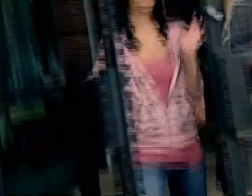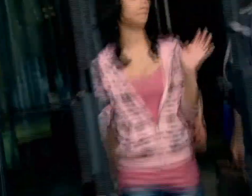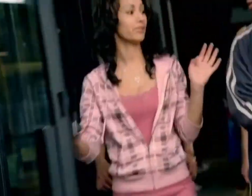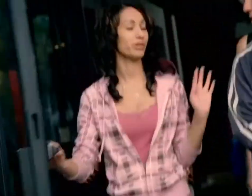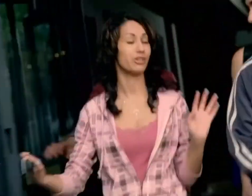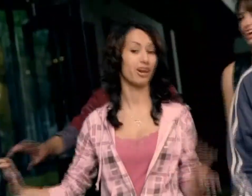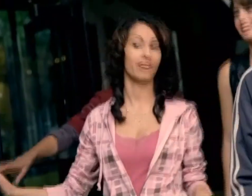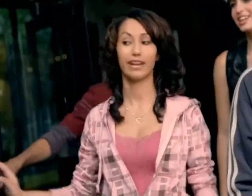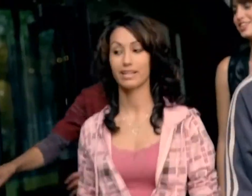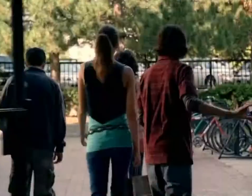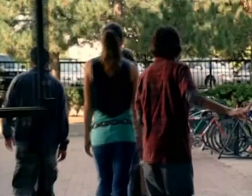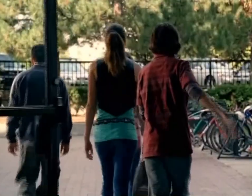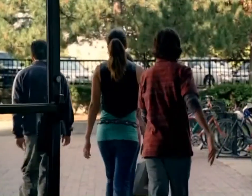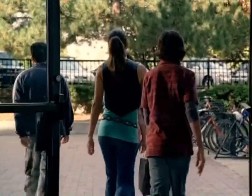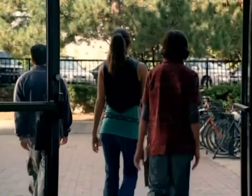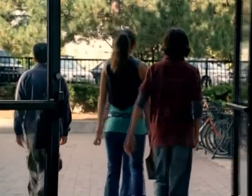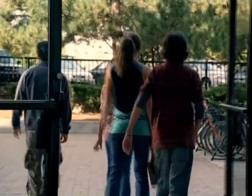I know you're for one of these guys. this.